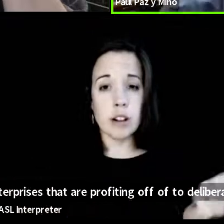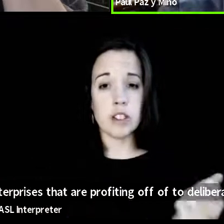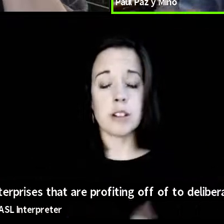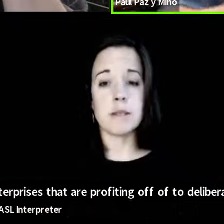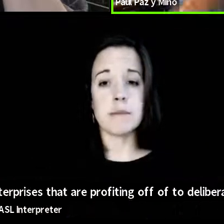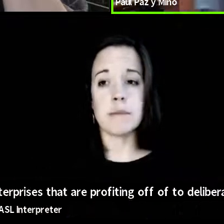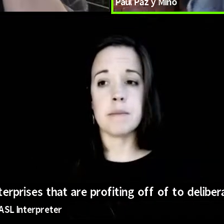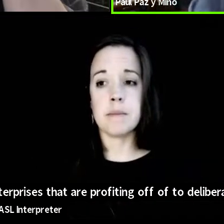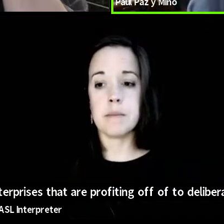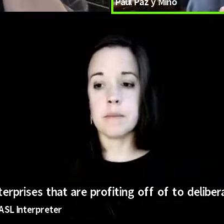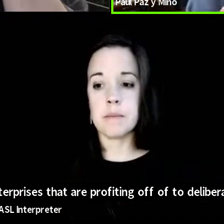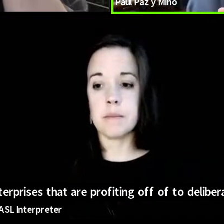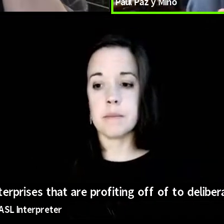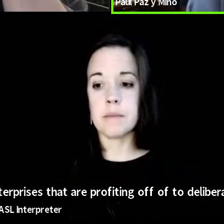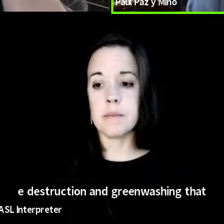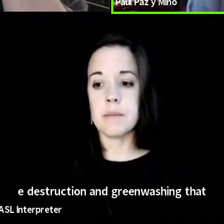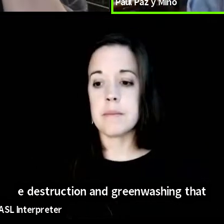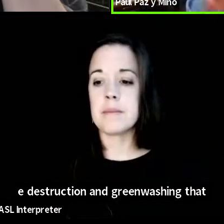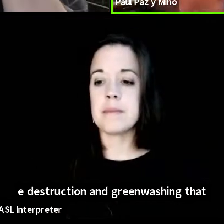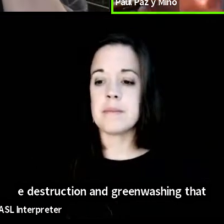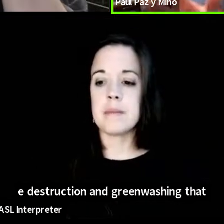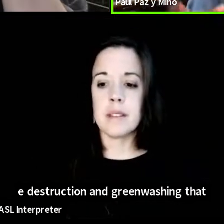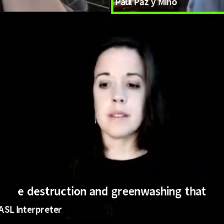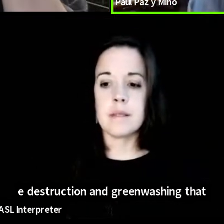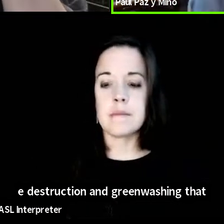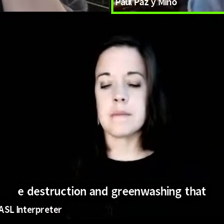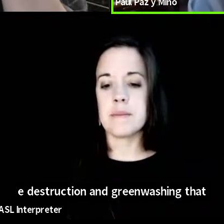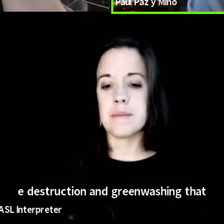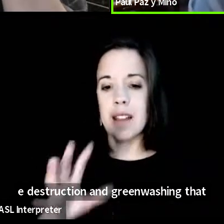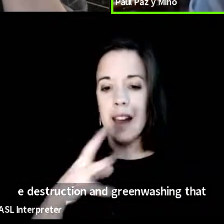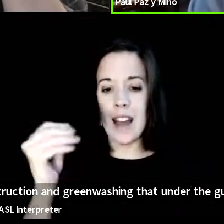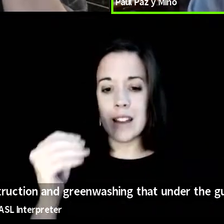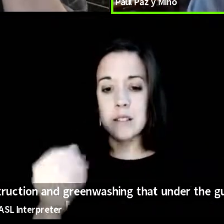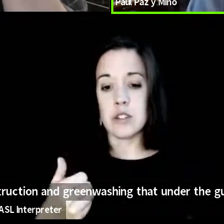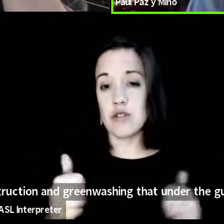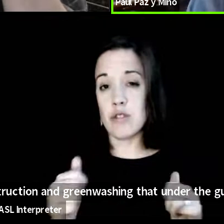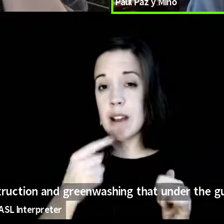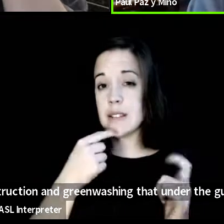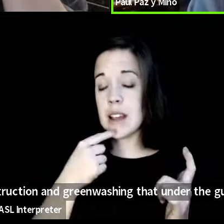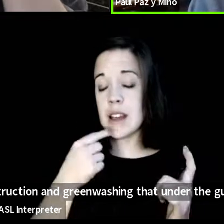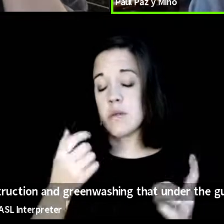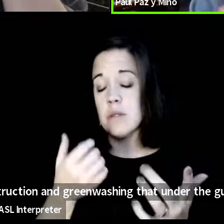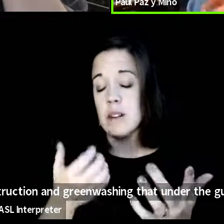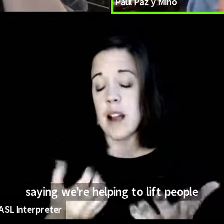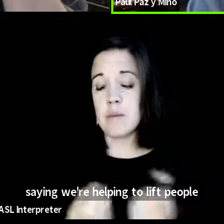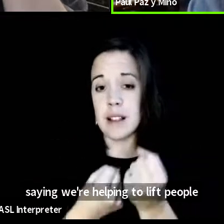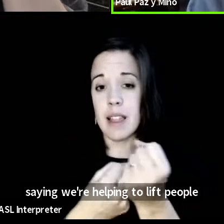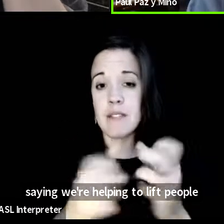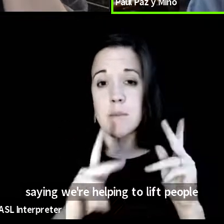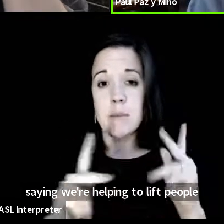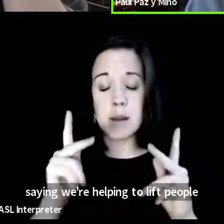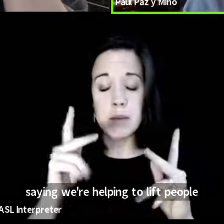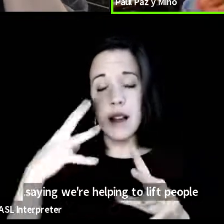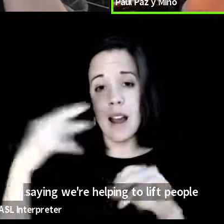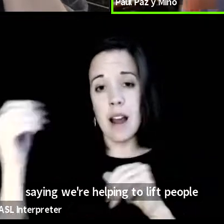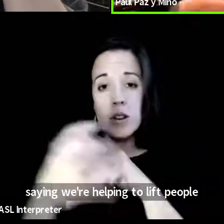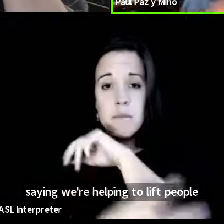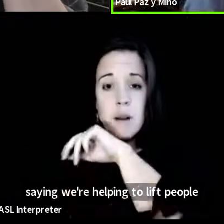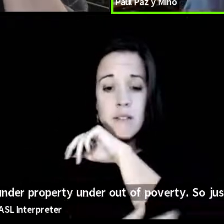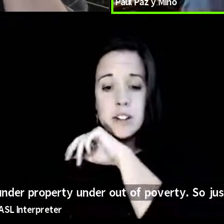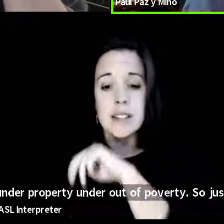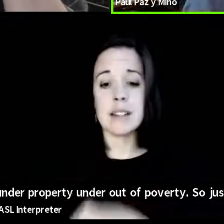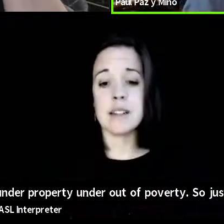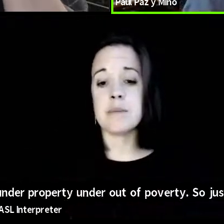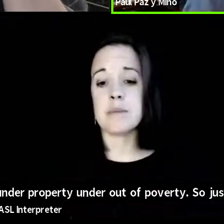greenwashing that under a guise of saying we're helping to lift people under property under out of poverty so just